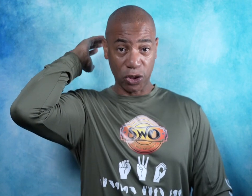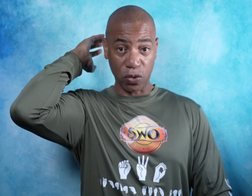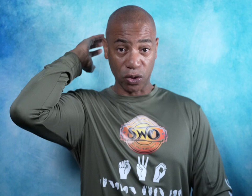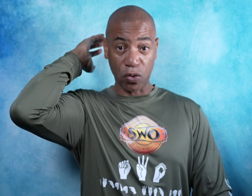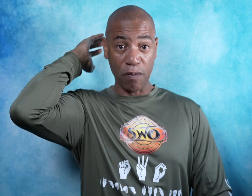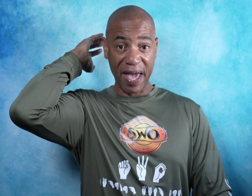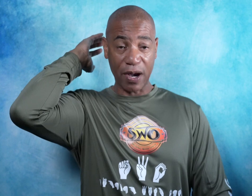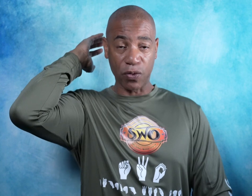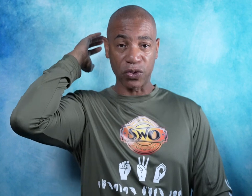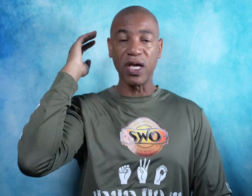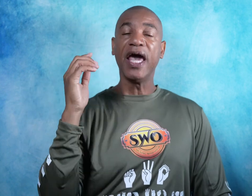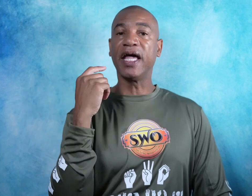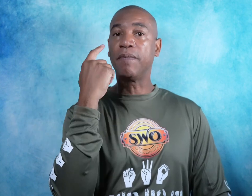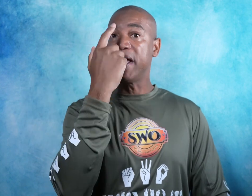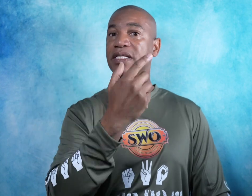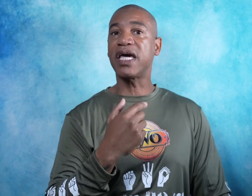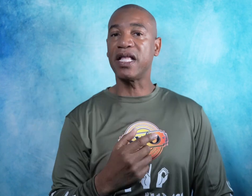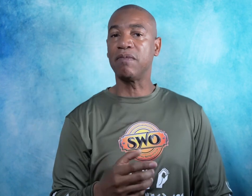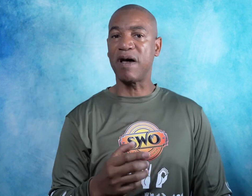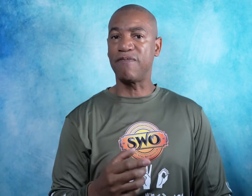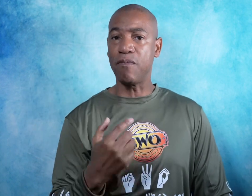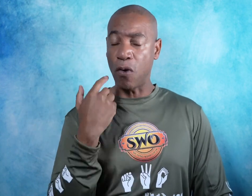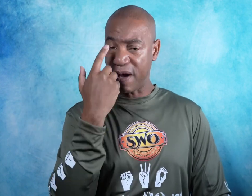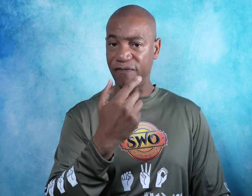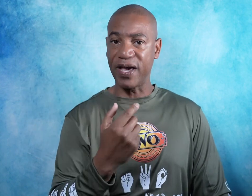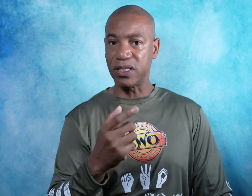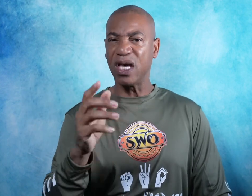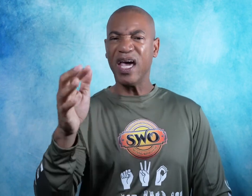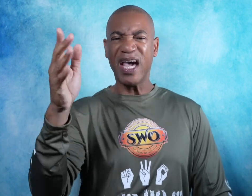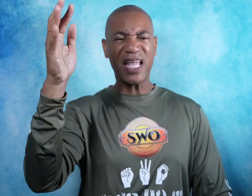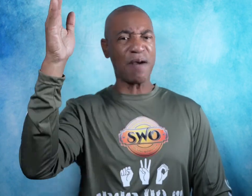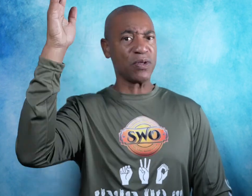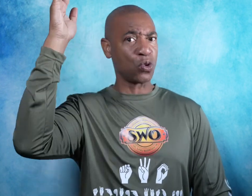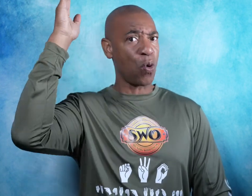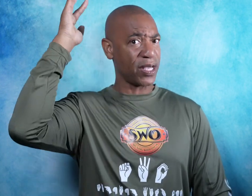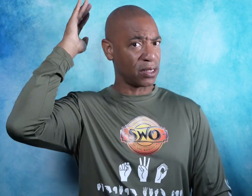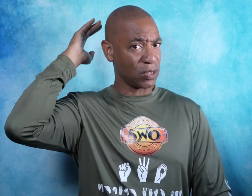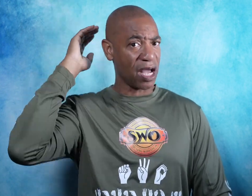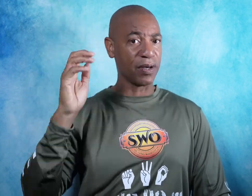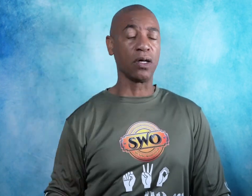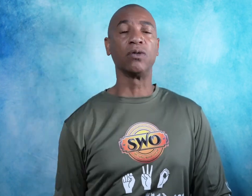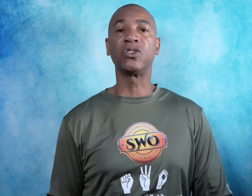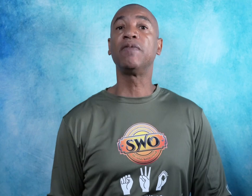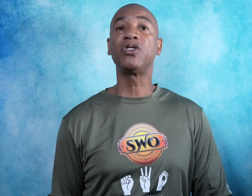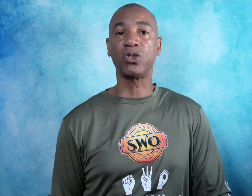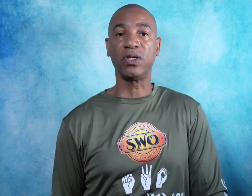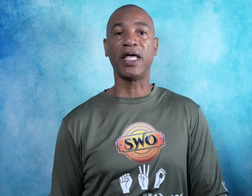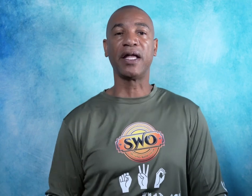shoulders going backwards. And I'm indicating on my face. It happens quite some time ago. So let me show you that.